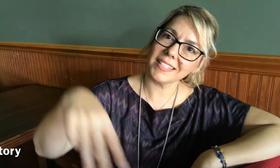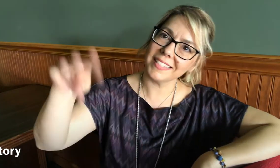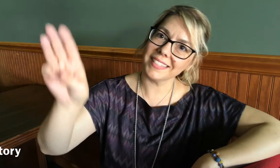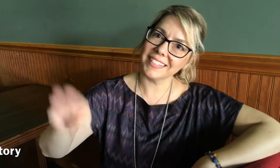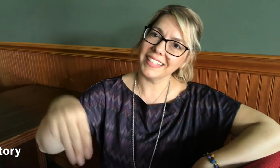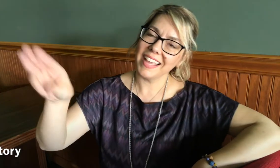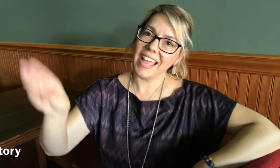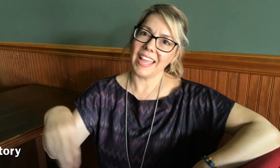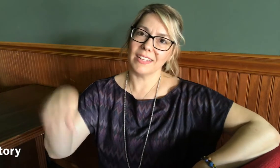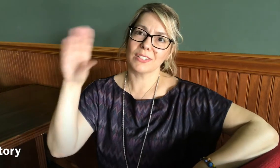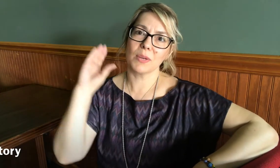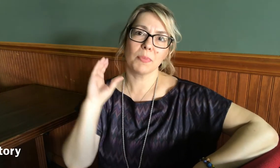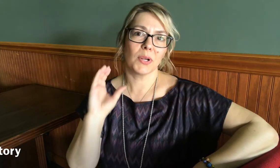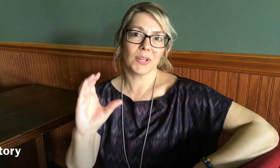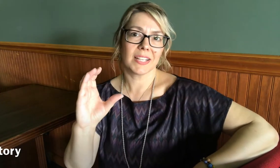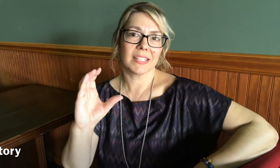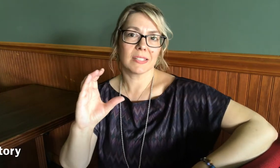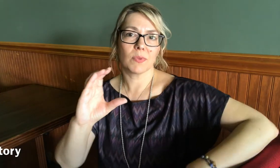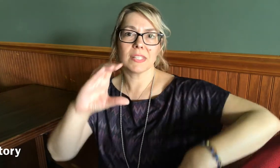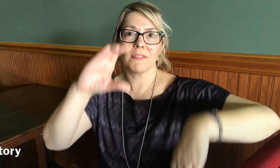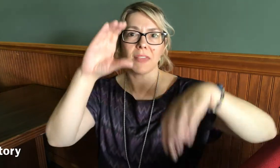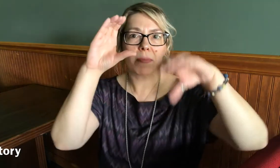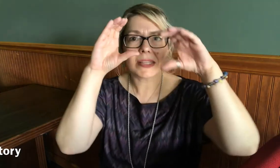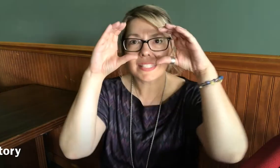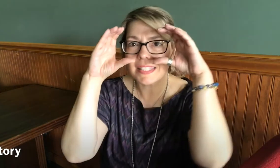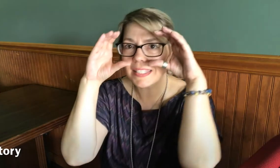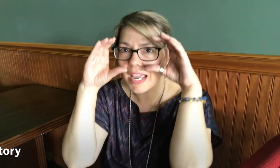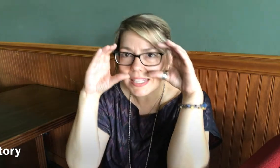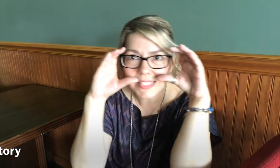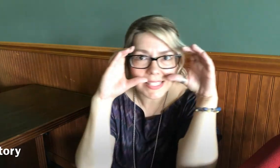and Copernicus was a famous scientist